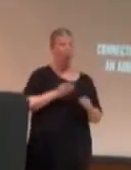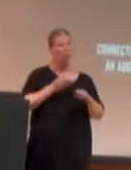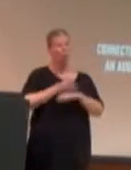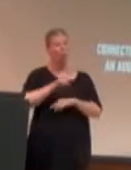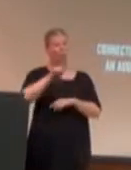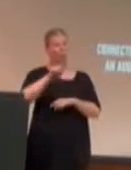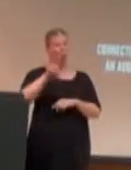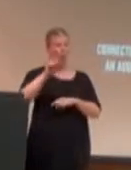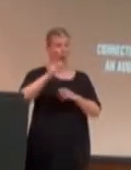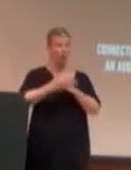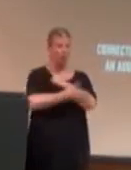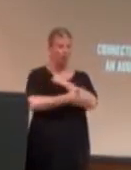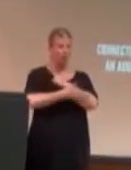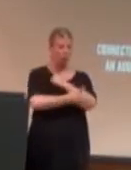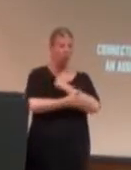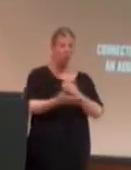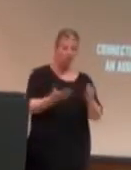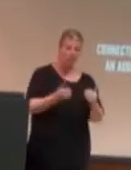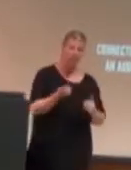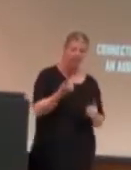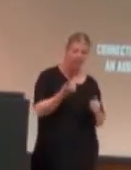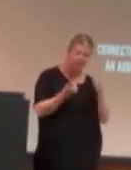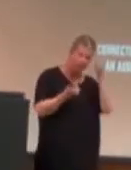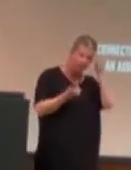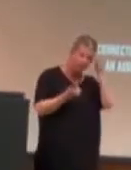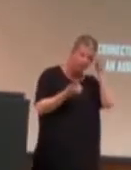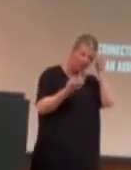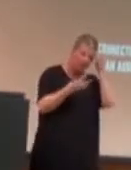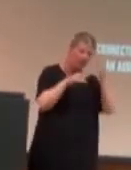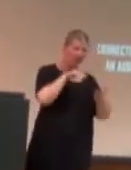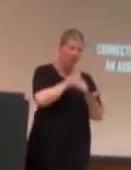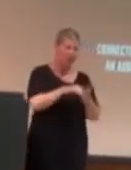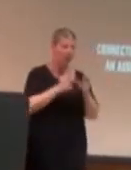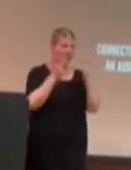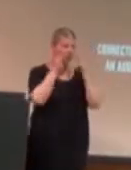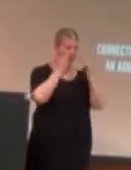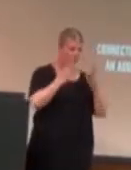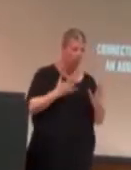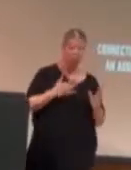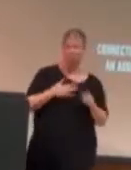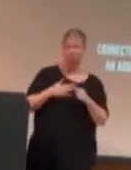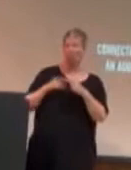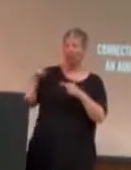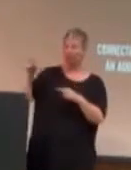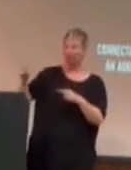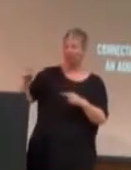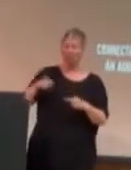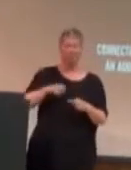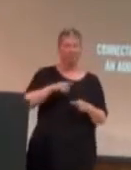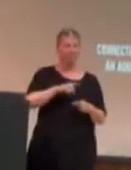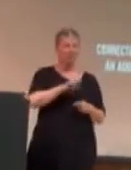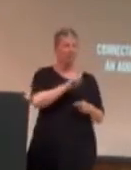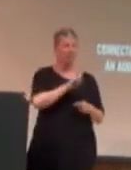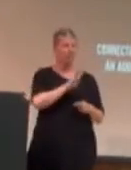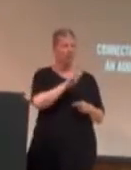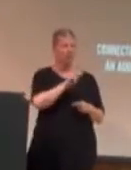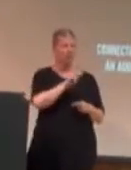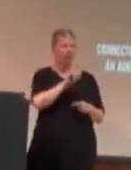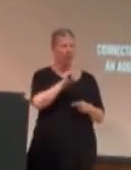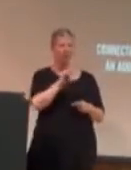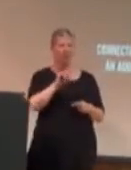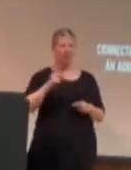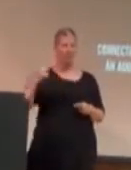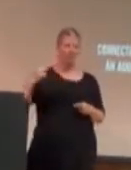think that's impressive, Ivy over here has done better. Um... I've been around long for two. Yes, that is true.